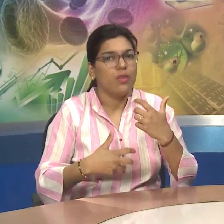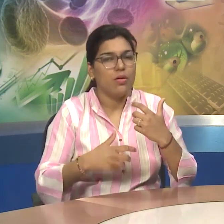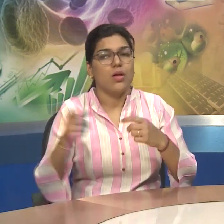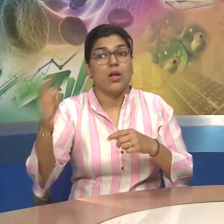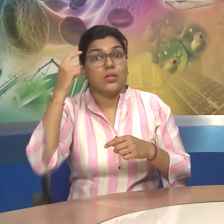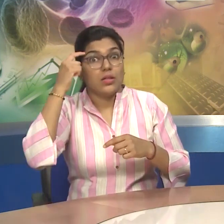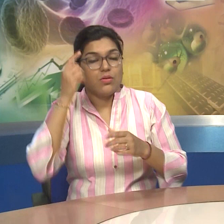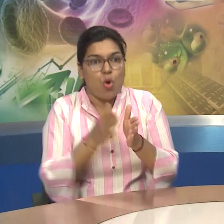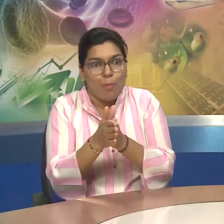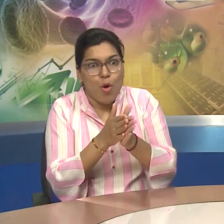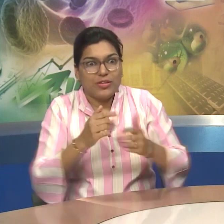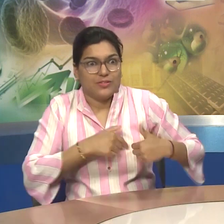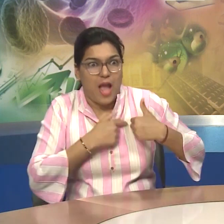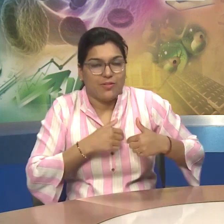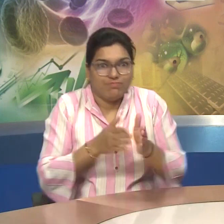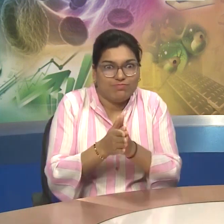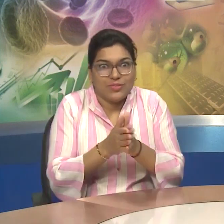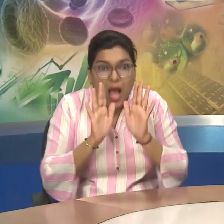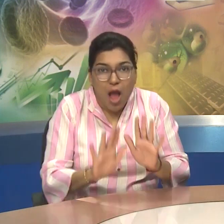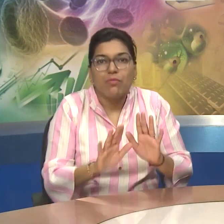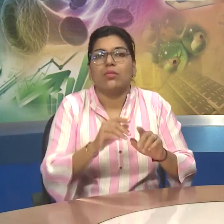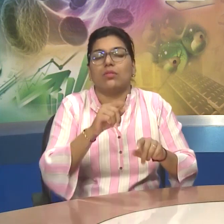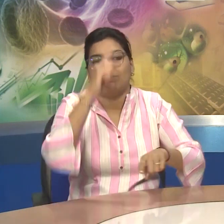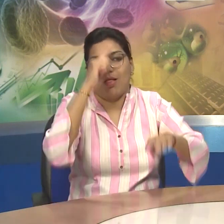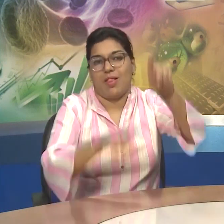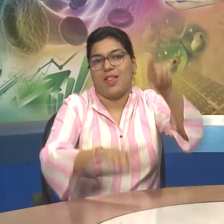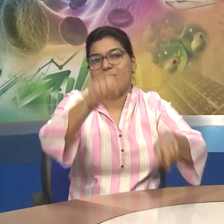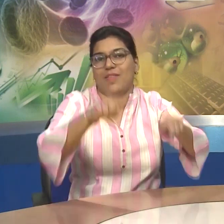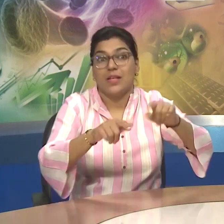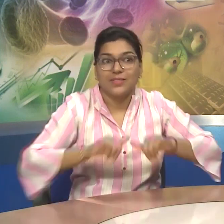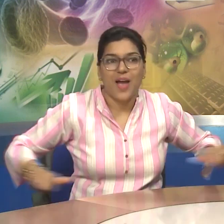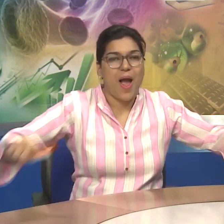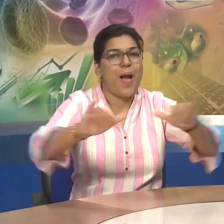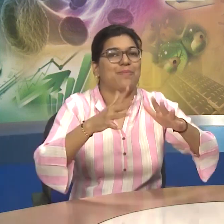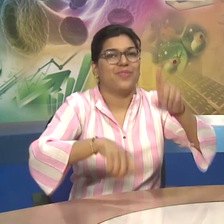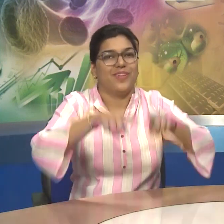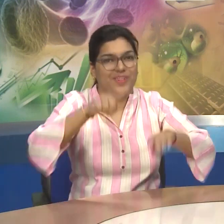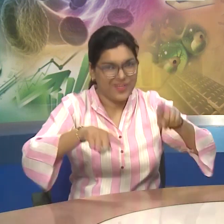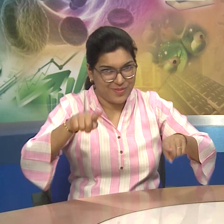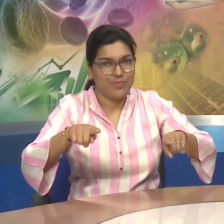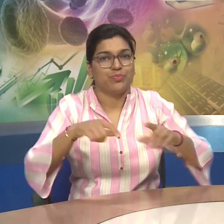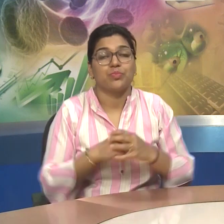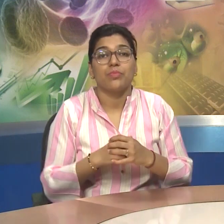Whether Whether They would be able to Live up To Their